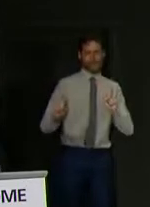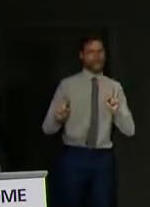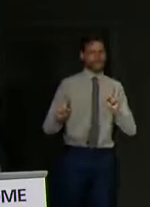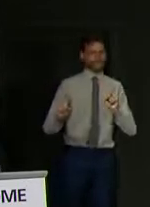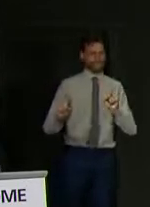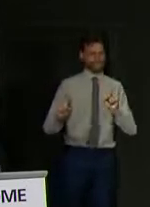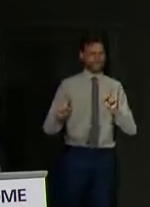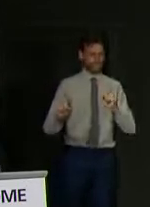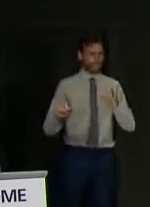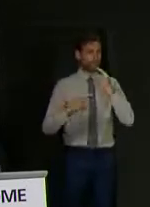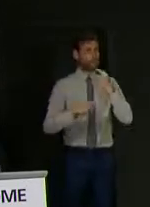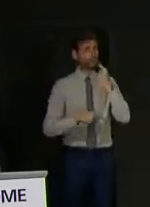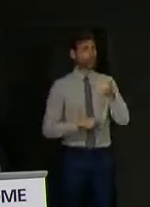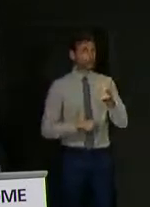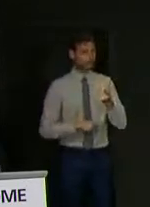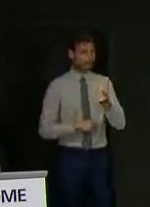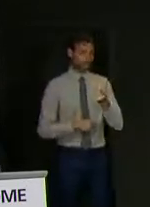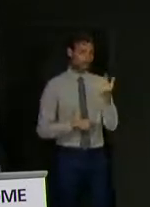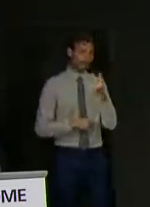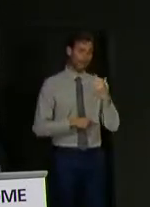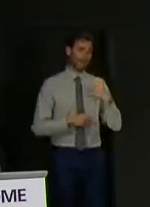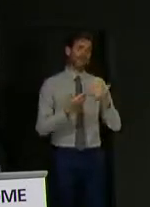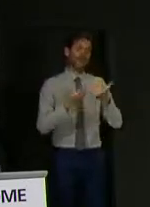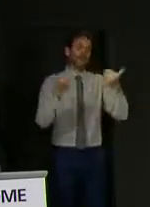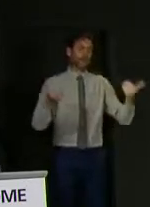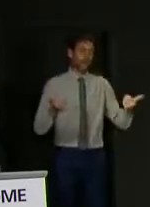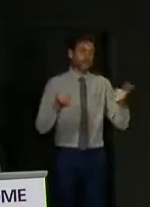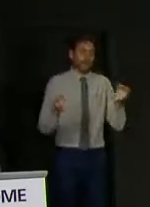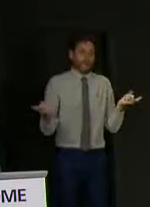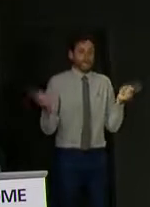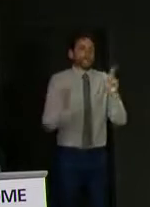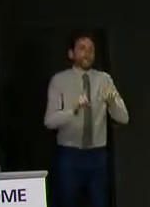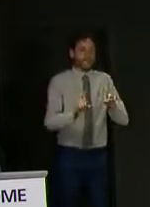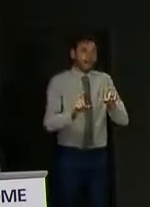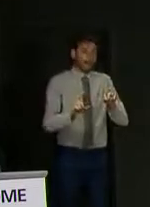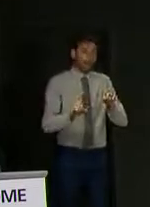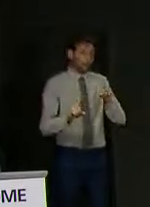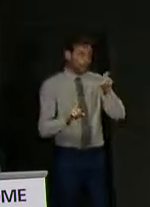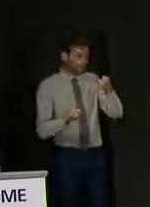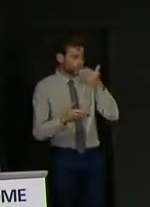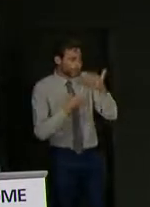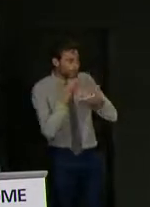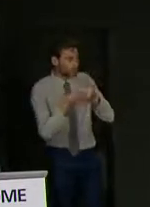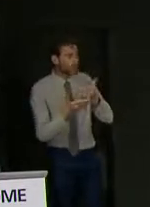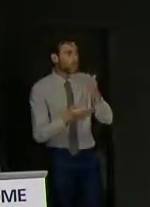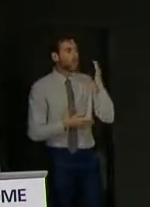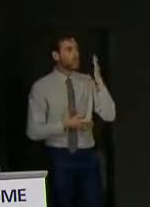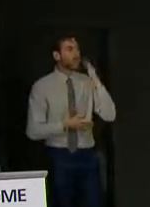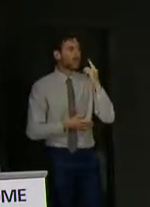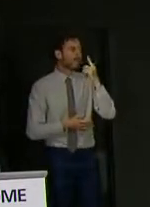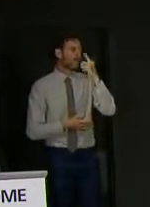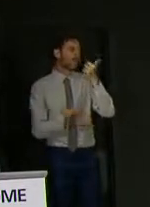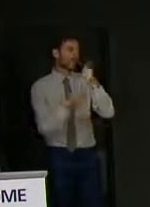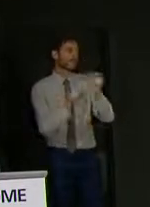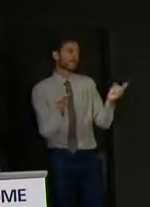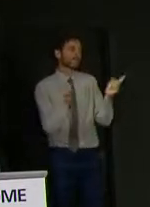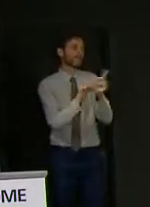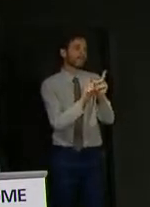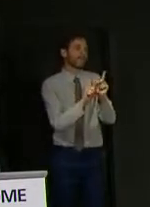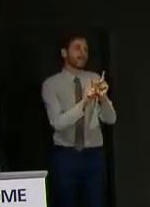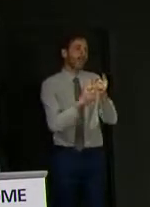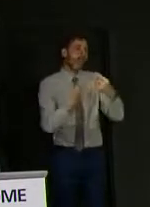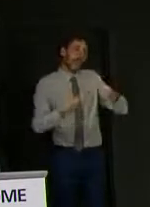tomorrow. But your route map out of lockdown currently makes no mention of when this type of contact will be allowed.